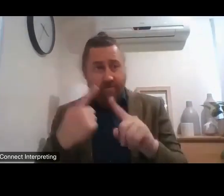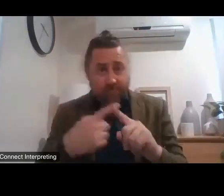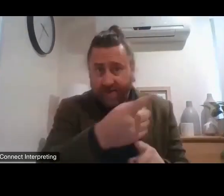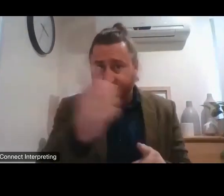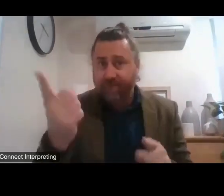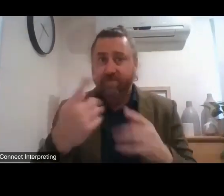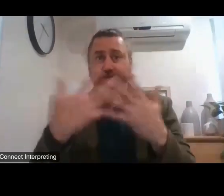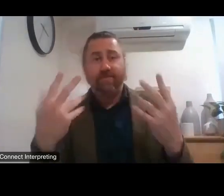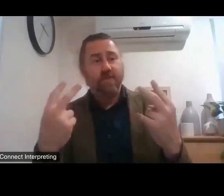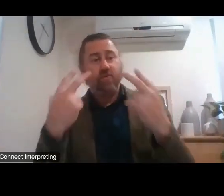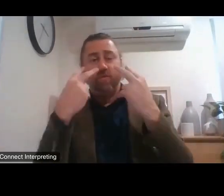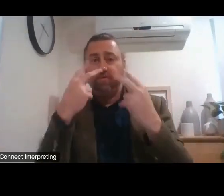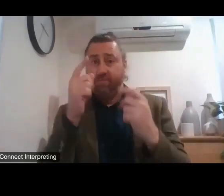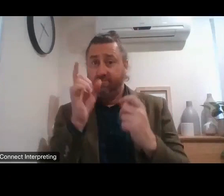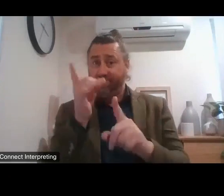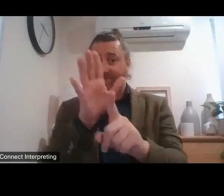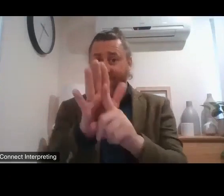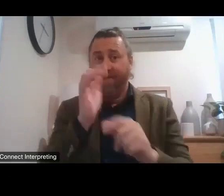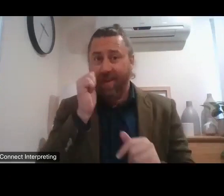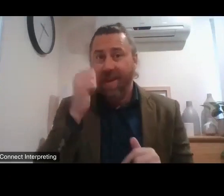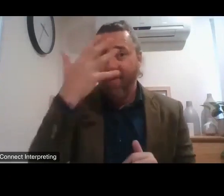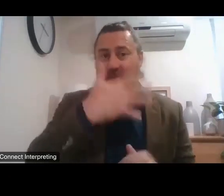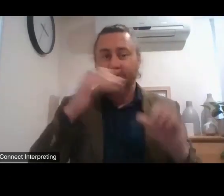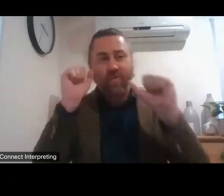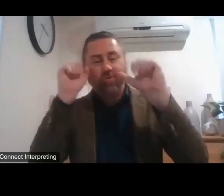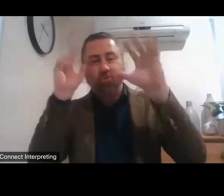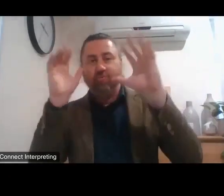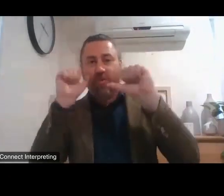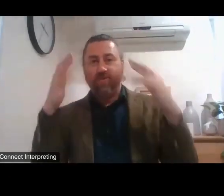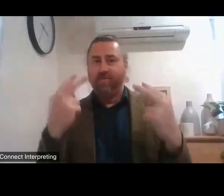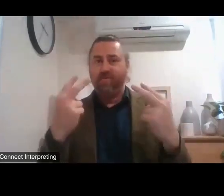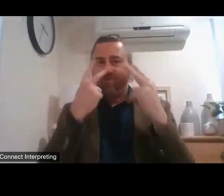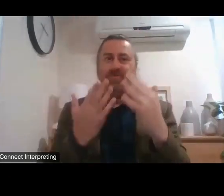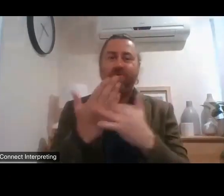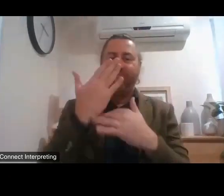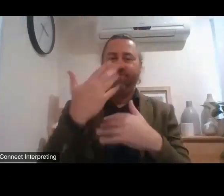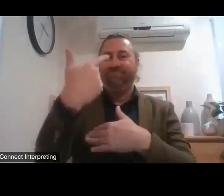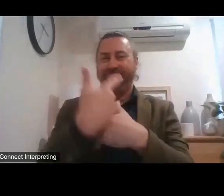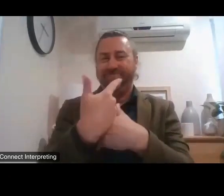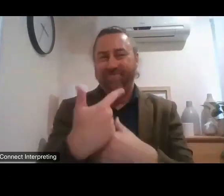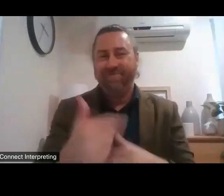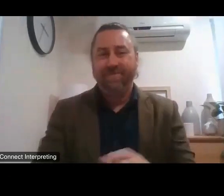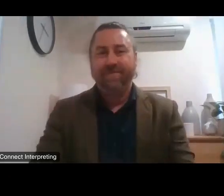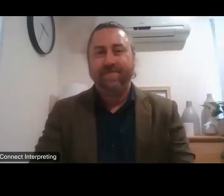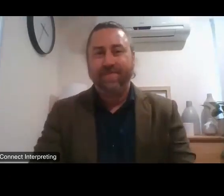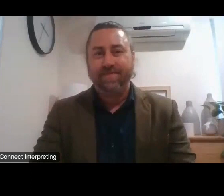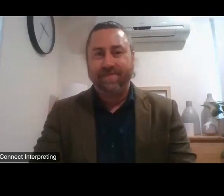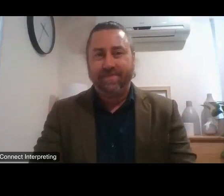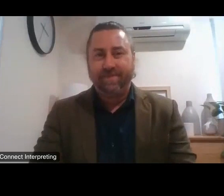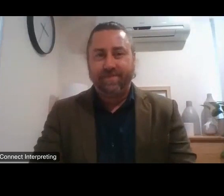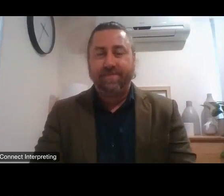Islander people who are with us here virtually today. And I'd also like to